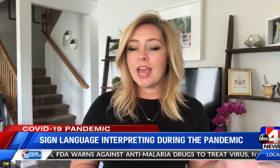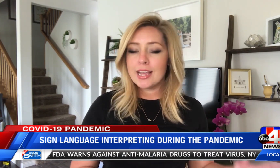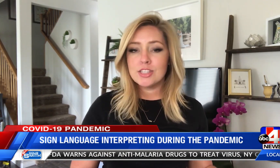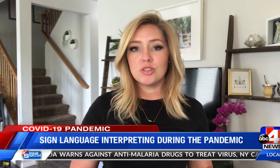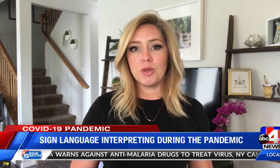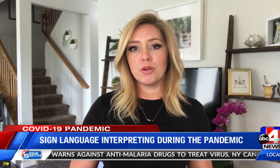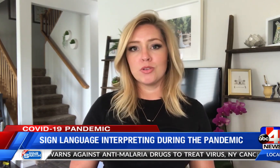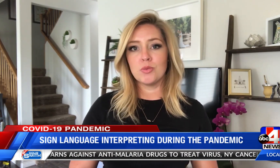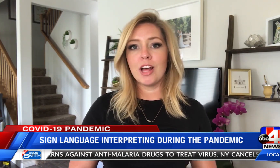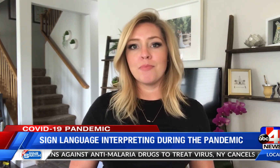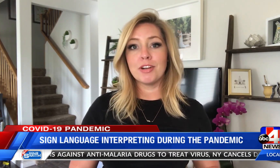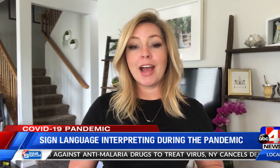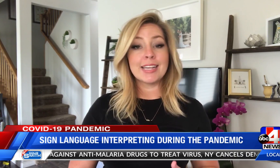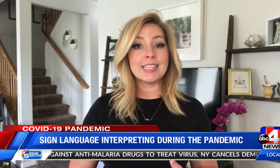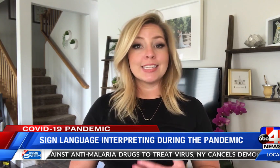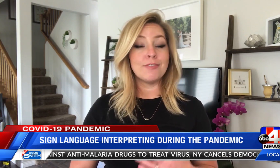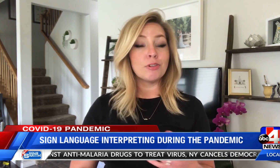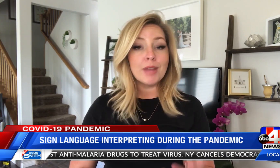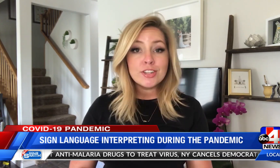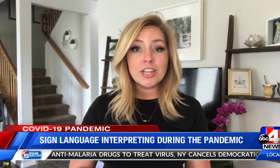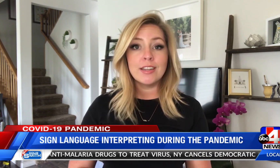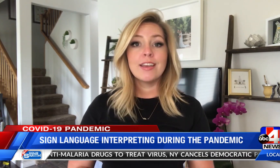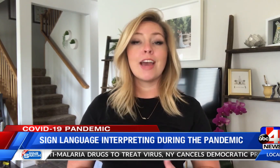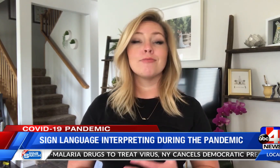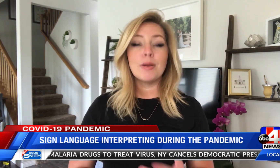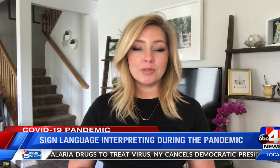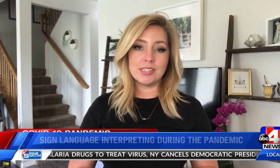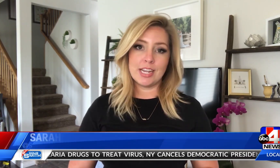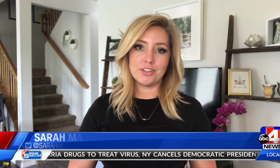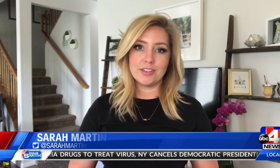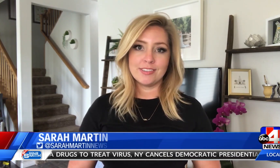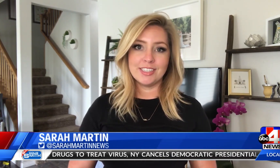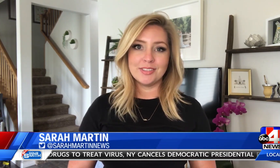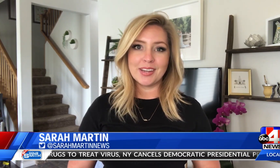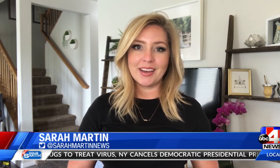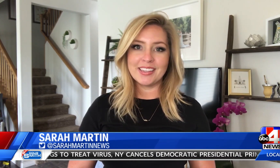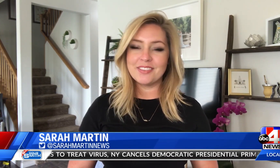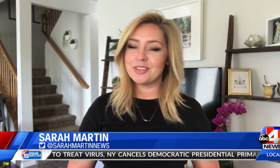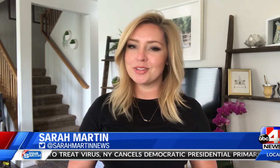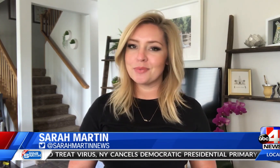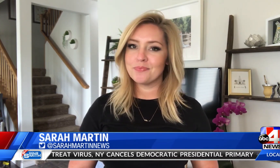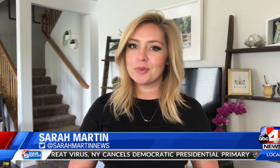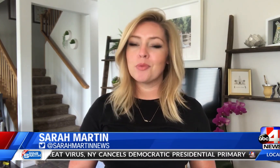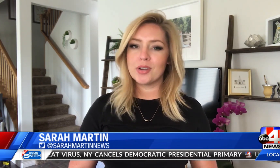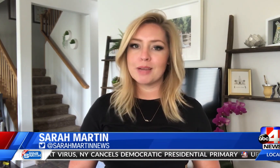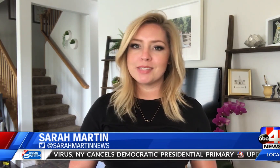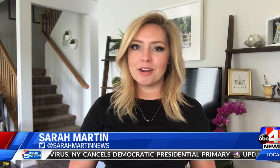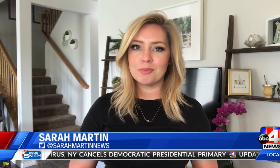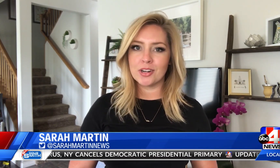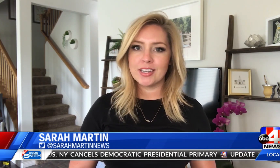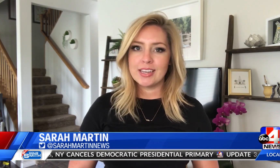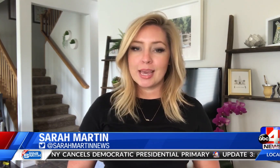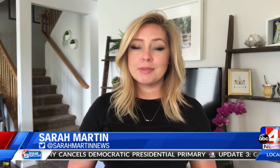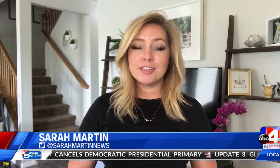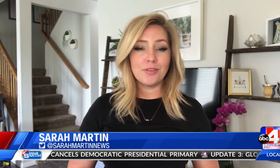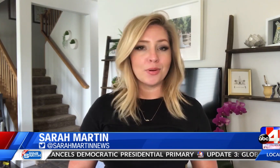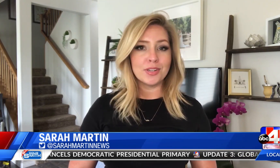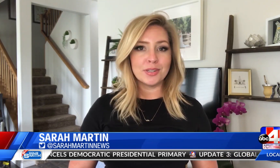ASL speakers will have better access to information and representation in Utah in the future. Reporting, I'm Sarah Martin, ABC 4 News.